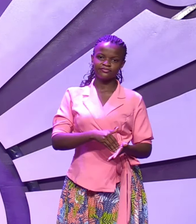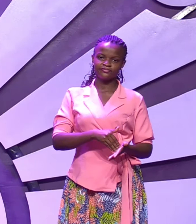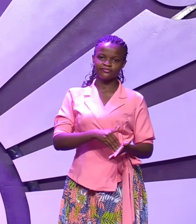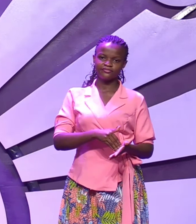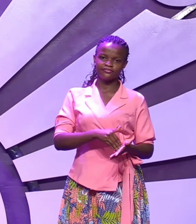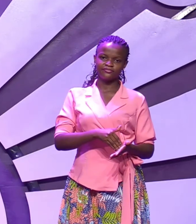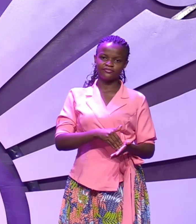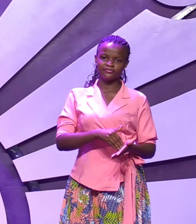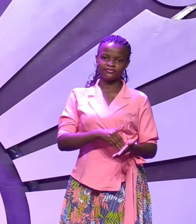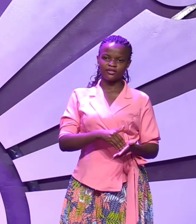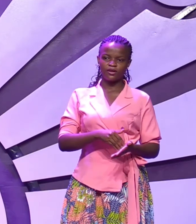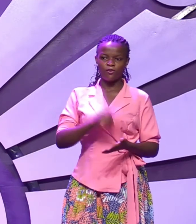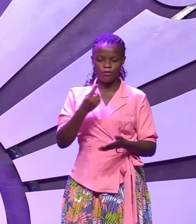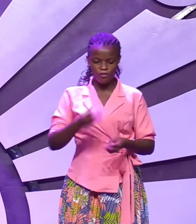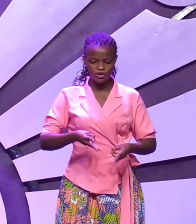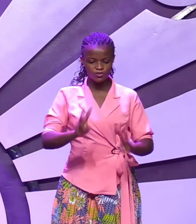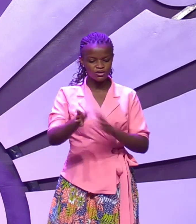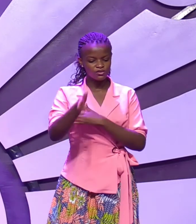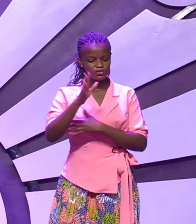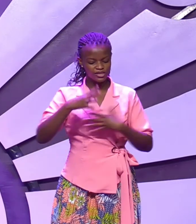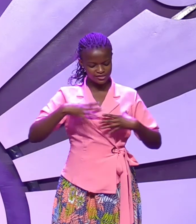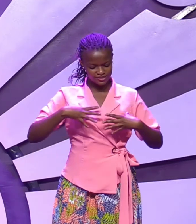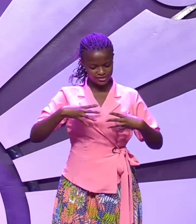one of the ways God heals people